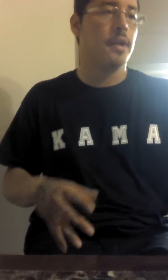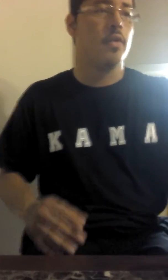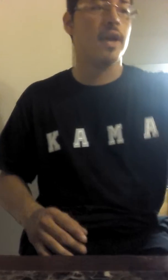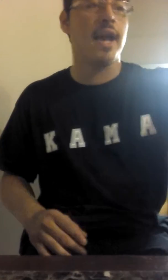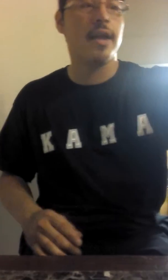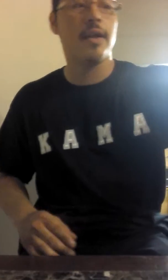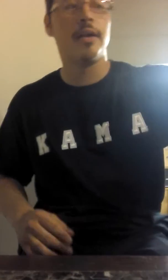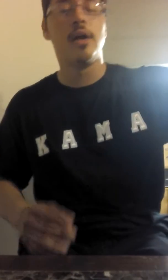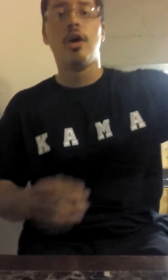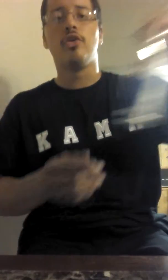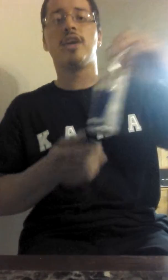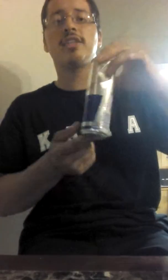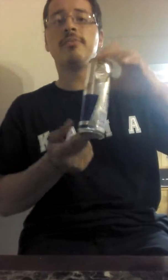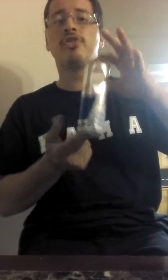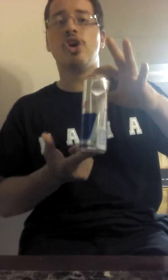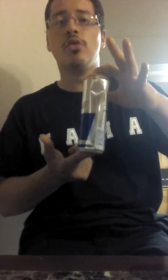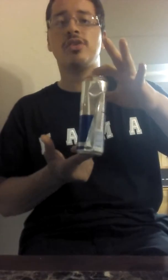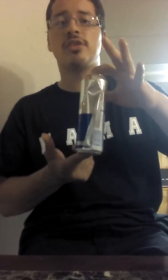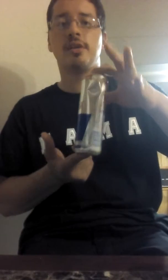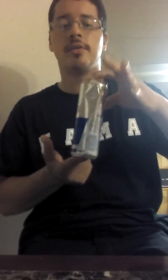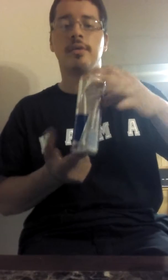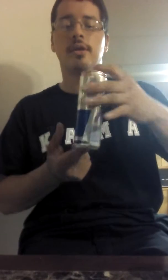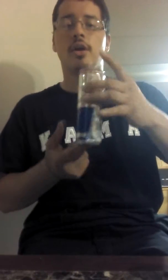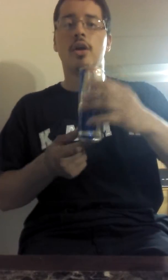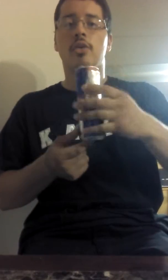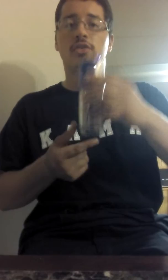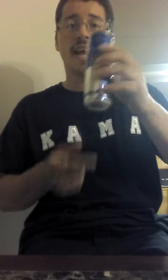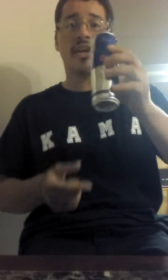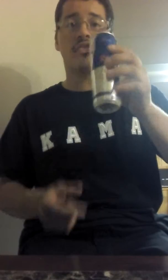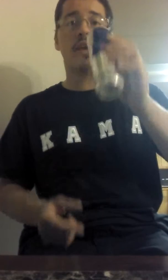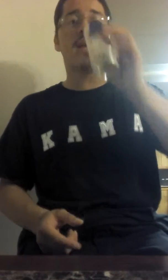Okay. You get some juice. You take a drink.